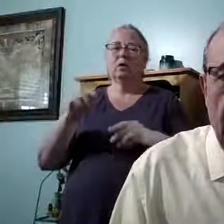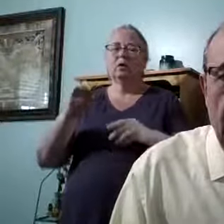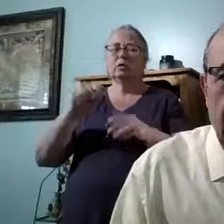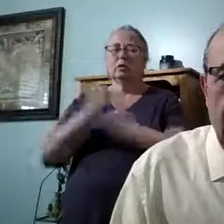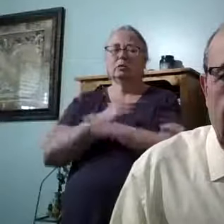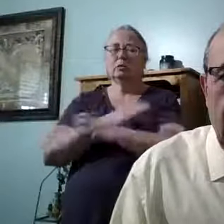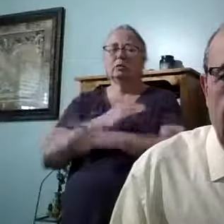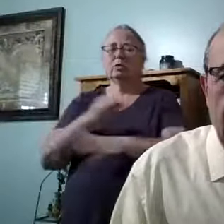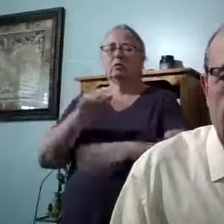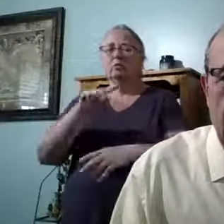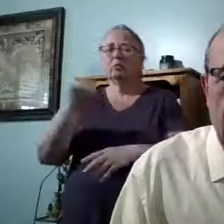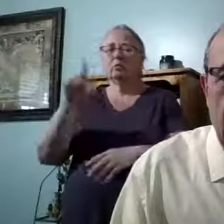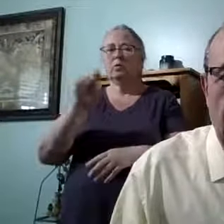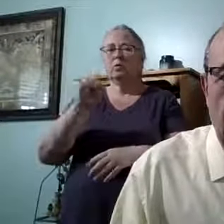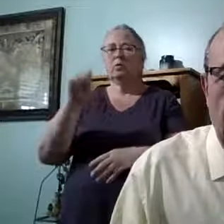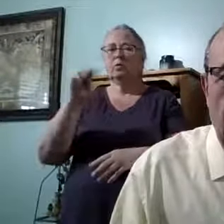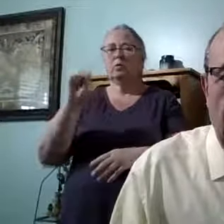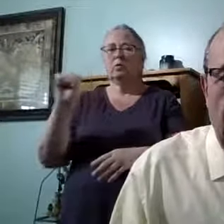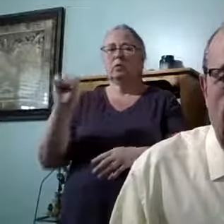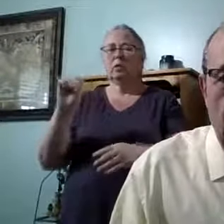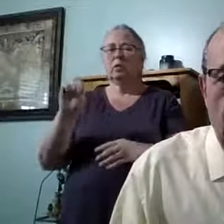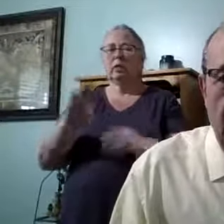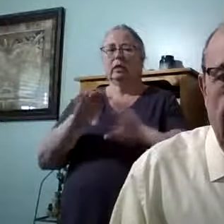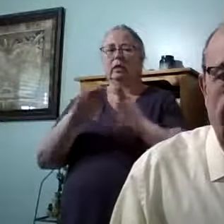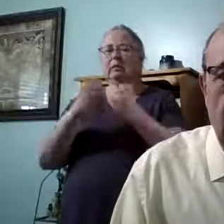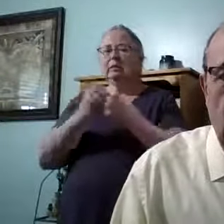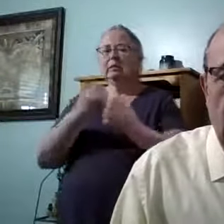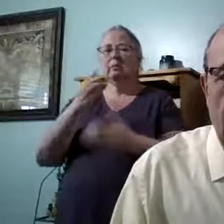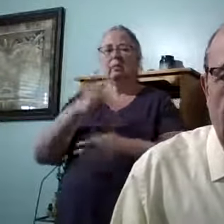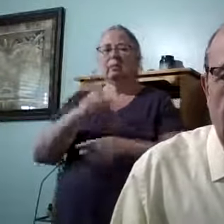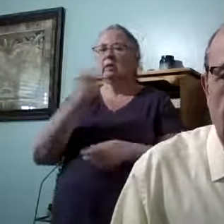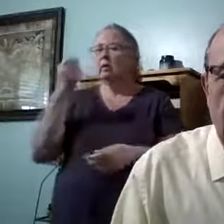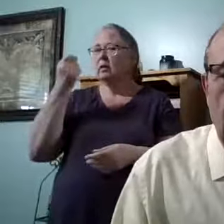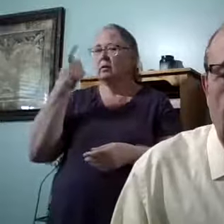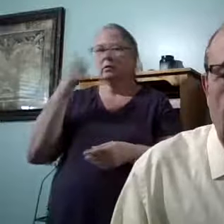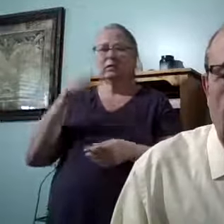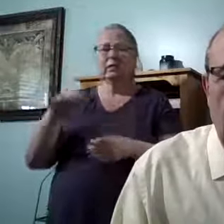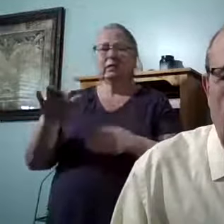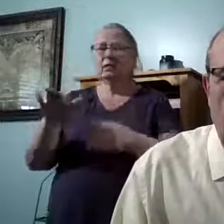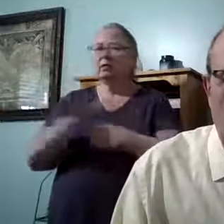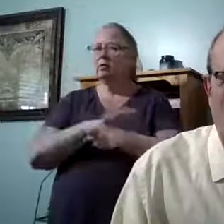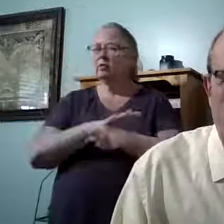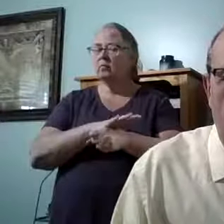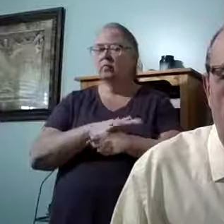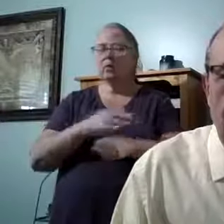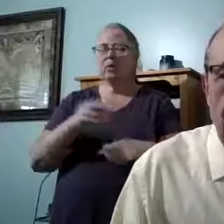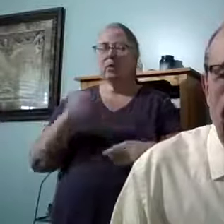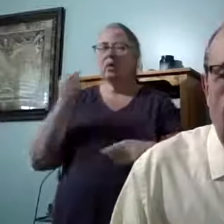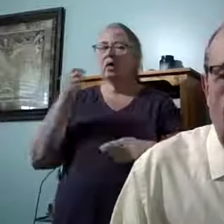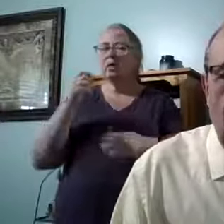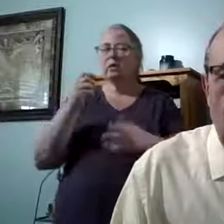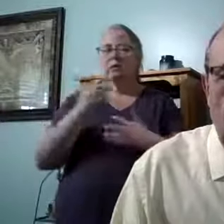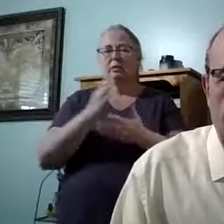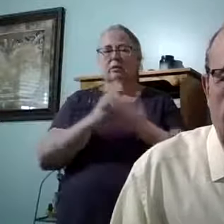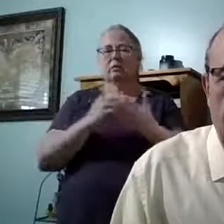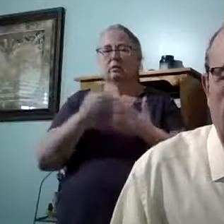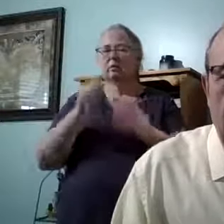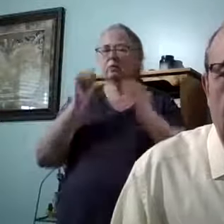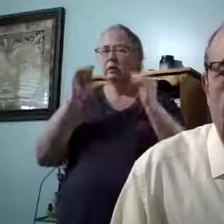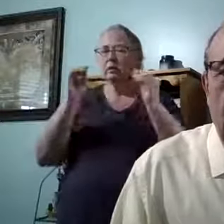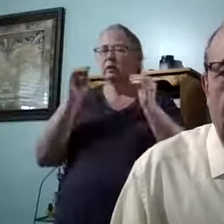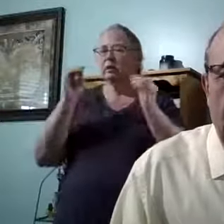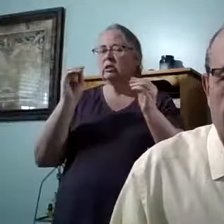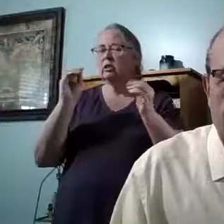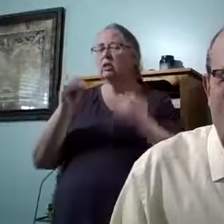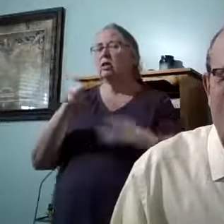And some of them do not have the full revelation. Some do. And we're teaching.